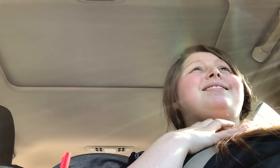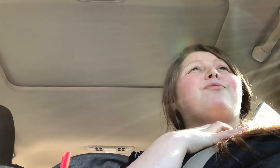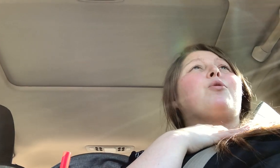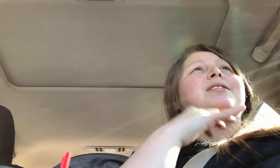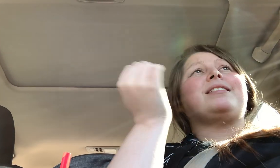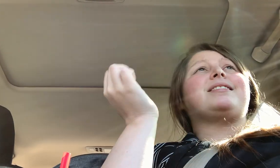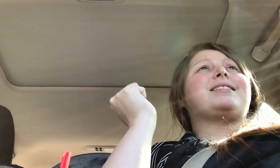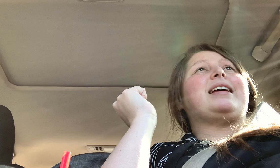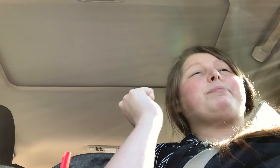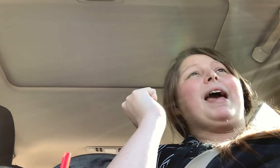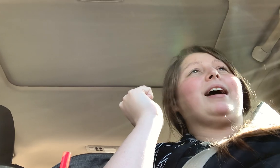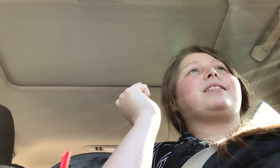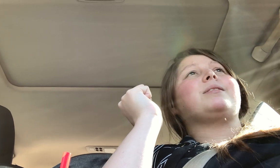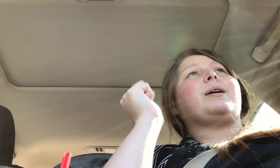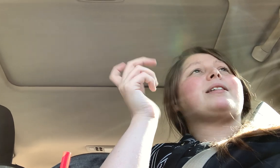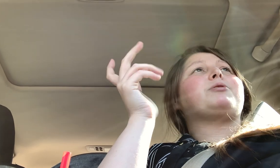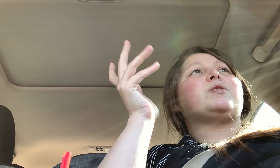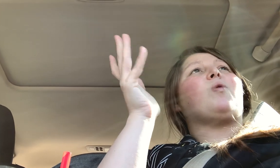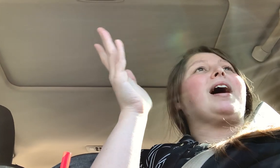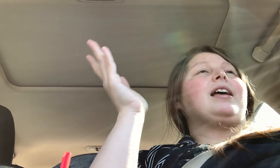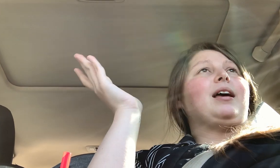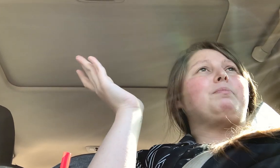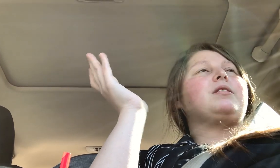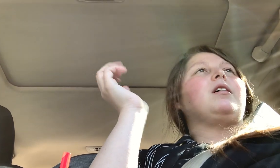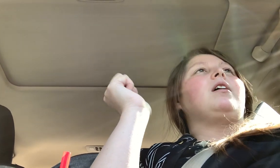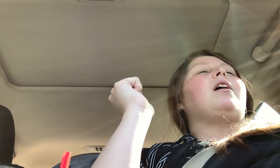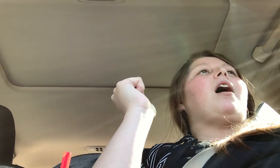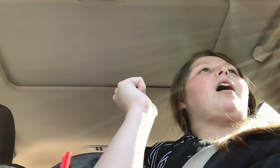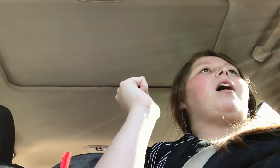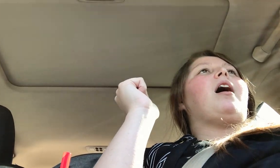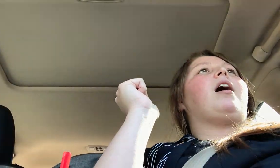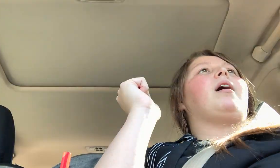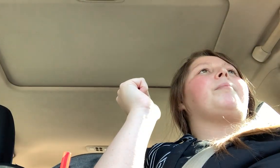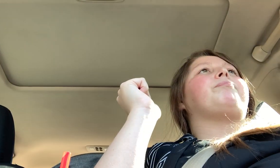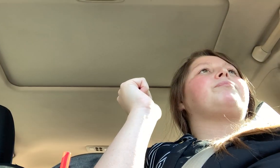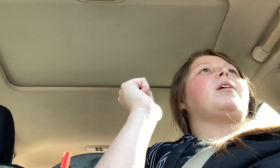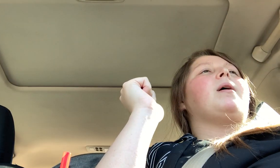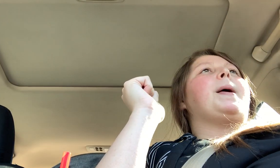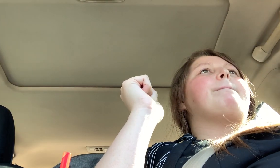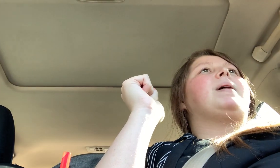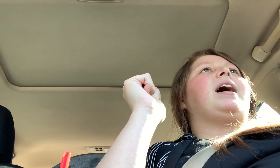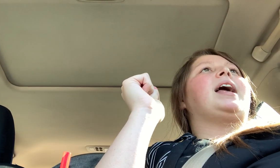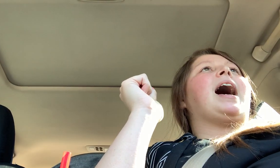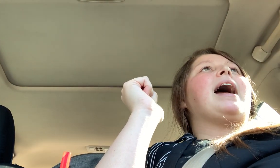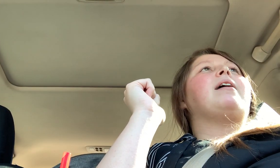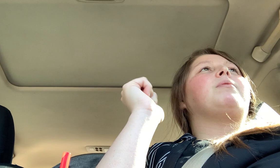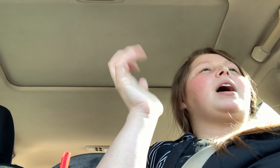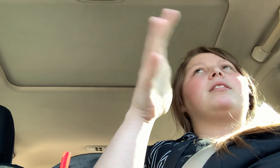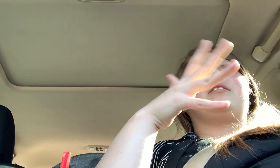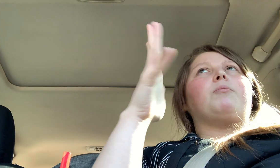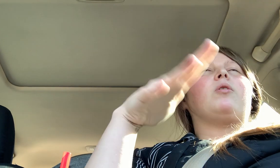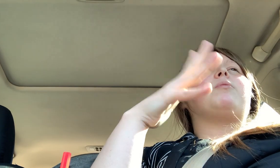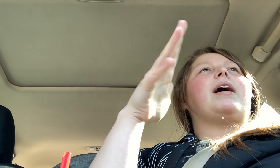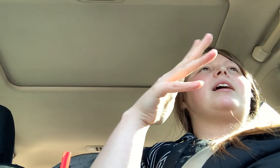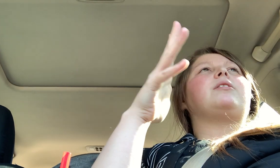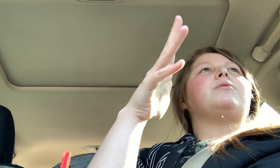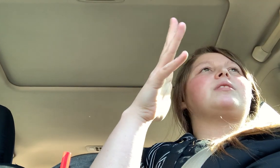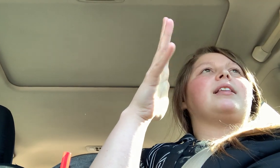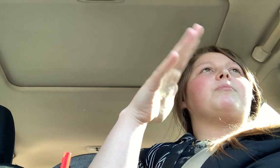14, 16 pants because I'm just wide hipped. Um, but I, when I, the more weight I lose, like the